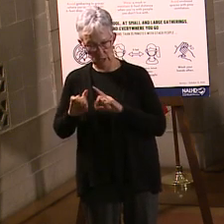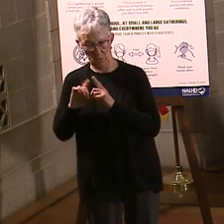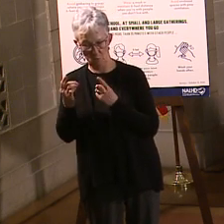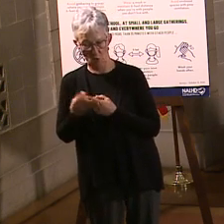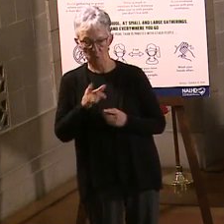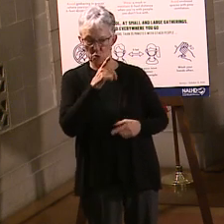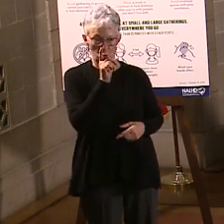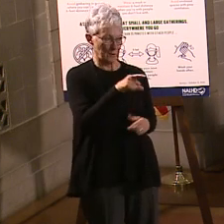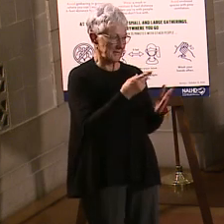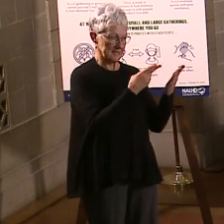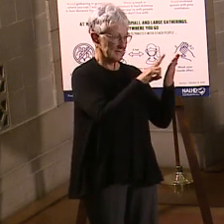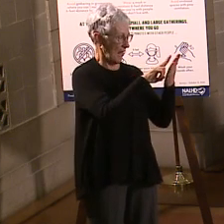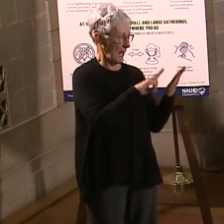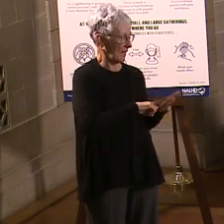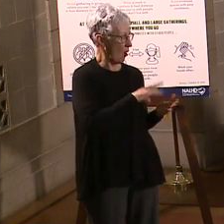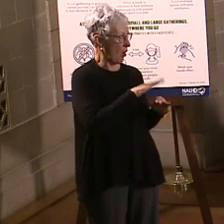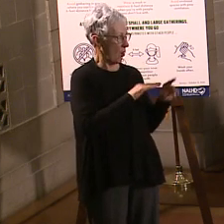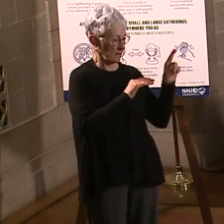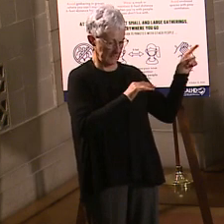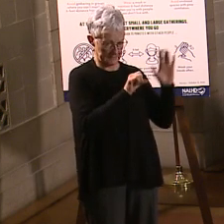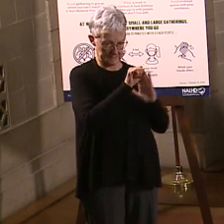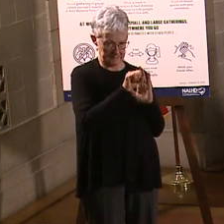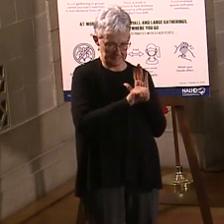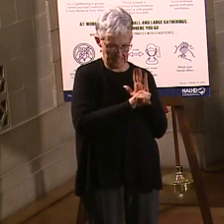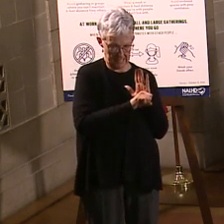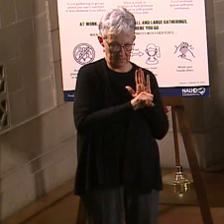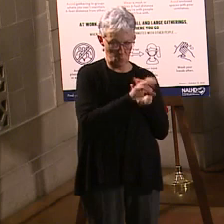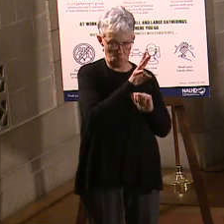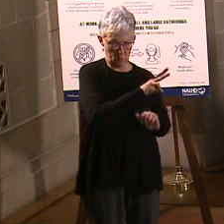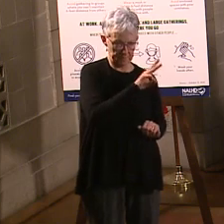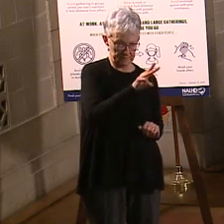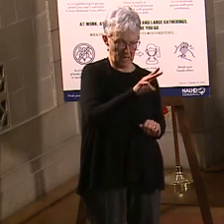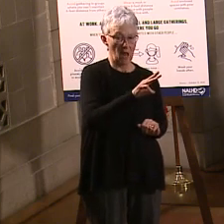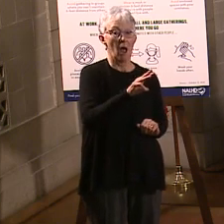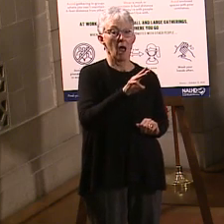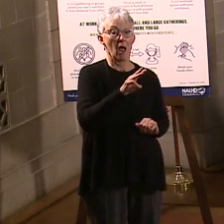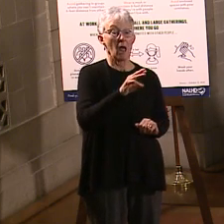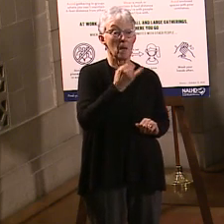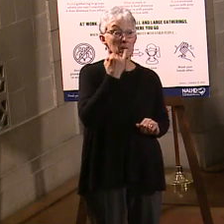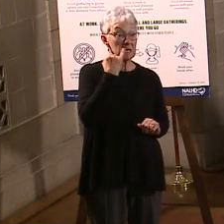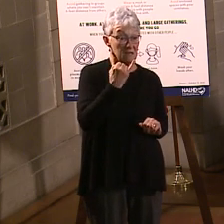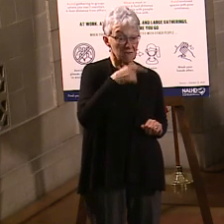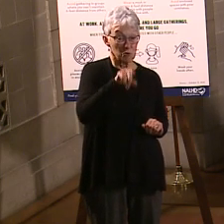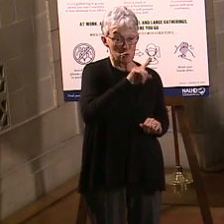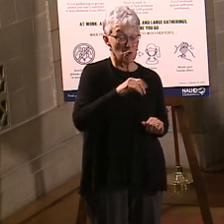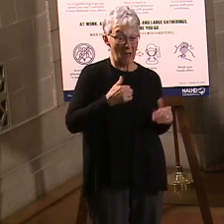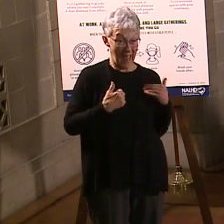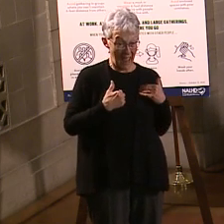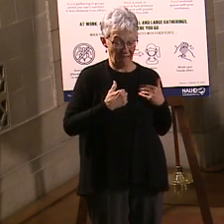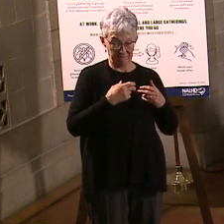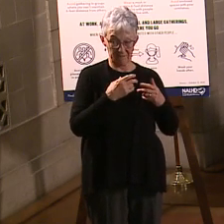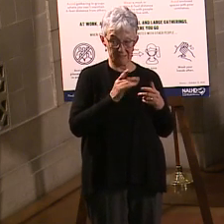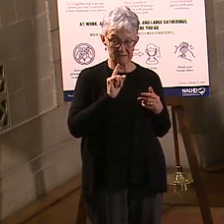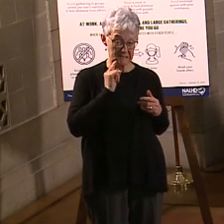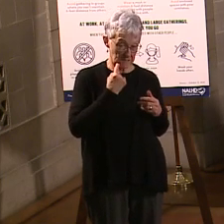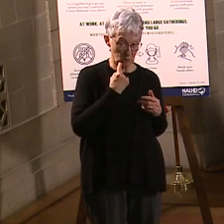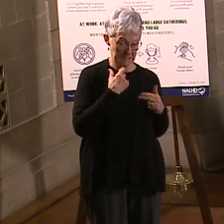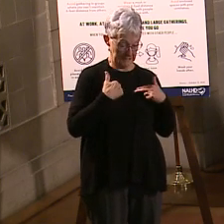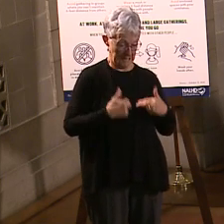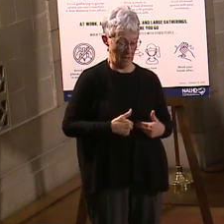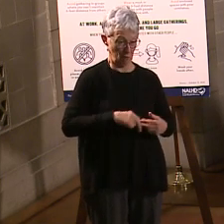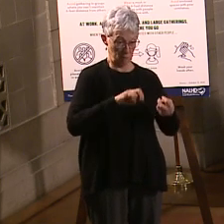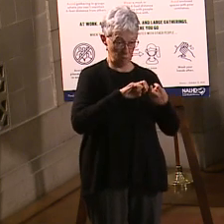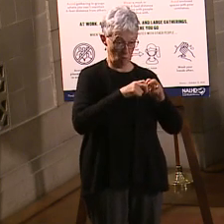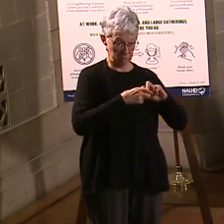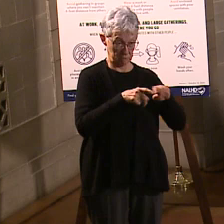departments. Unless you've got that underlying health condition, then go back onto the state's website so we can make sure we can capture that data and know